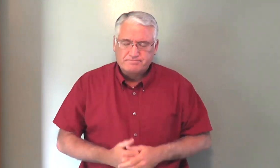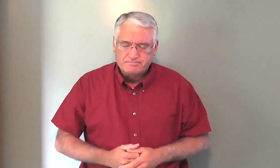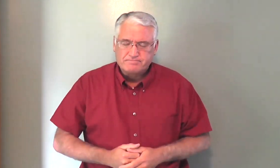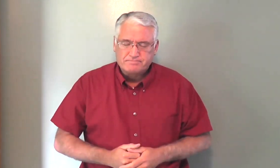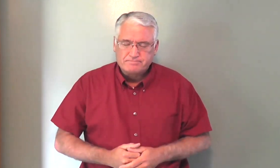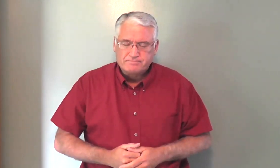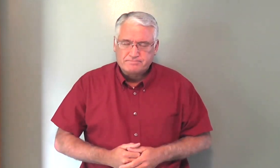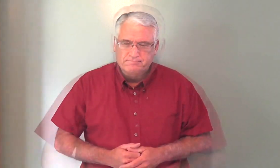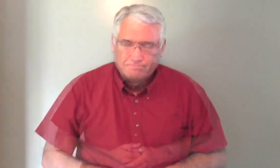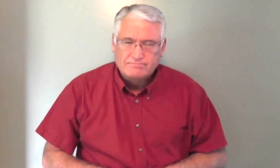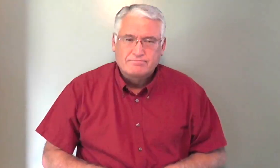amen.